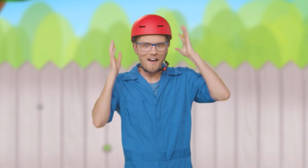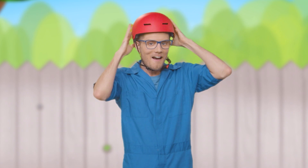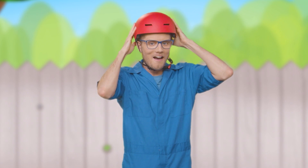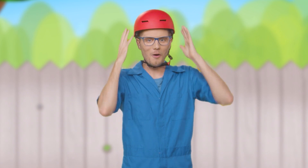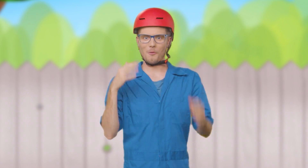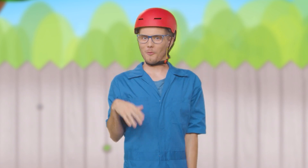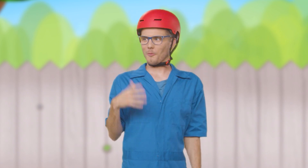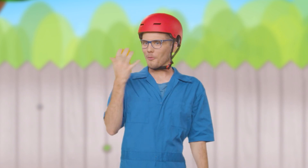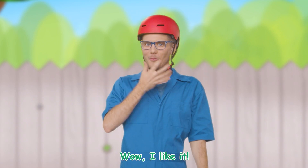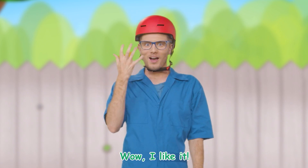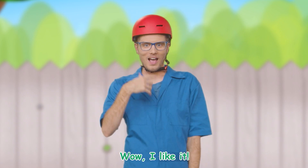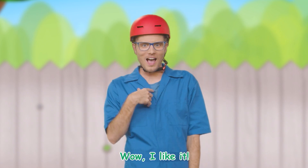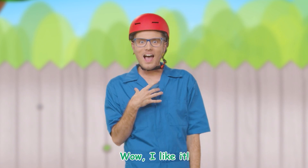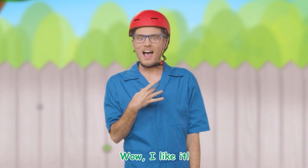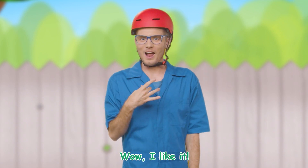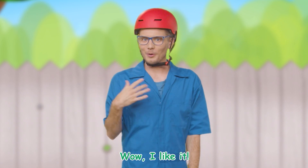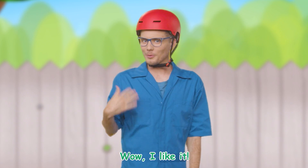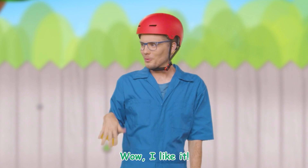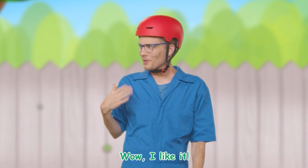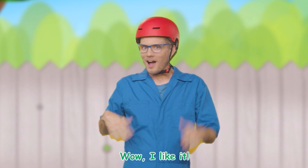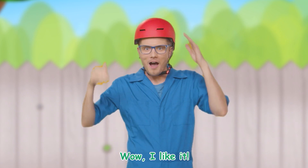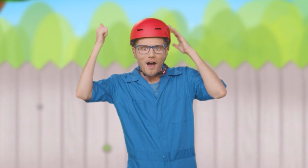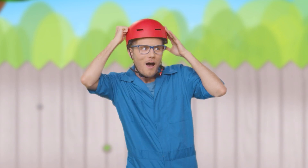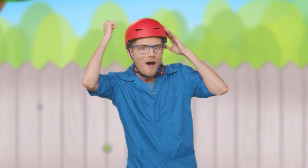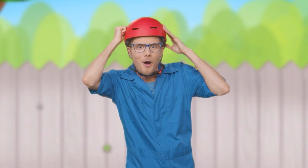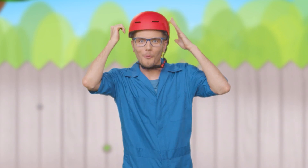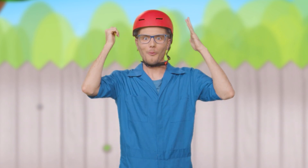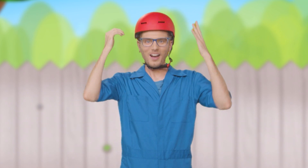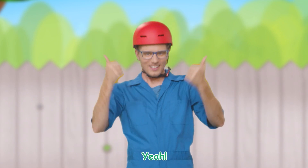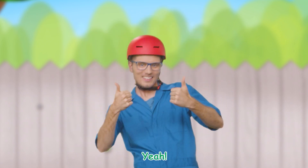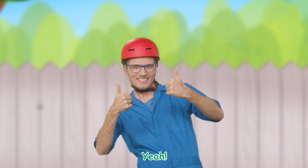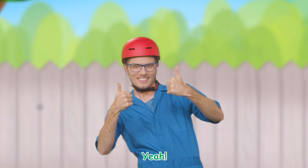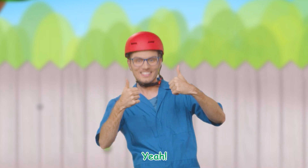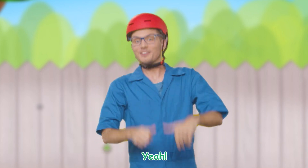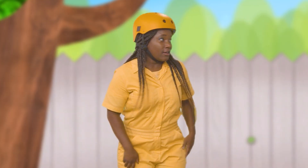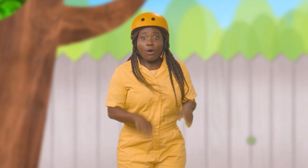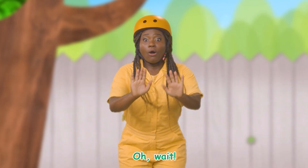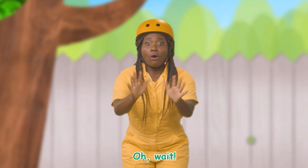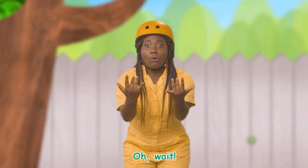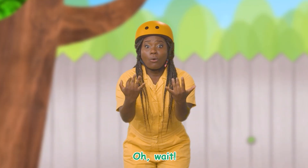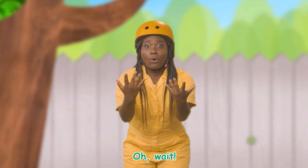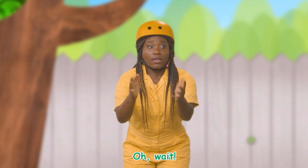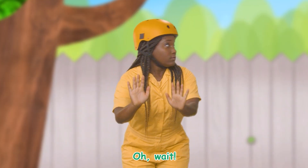Wow I like it Yeah Ooh Wait